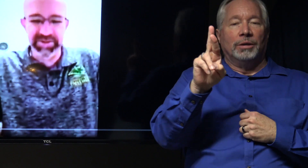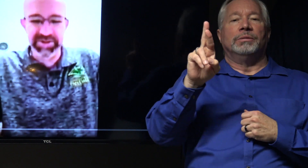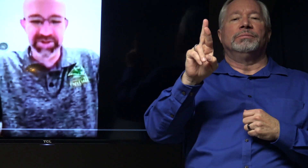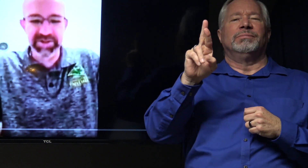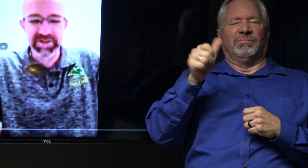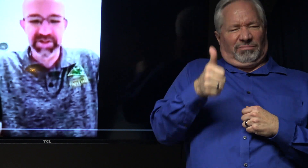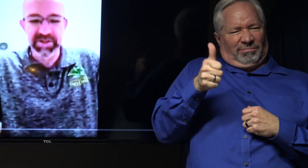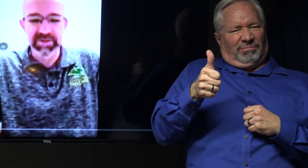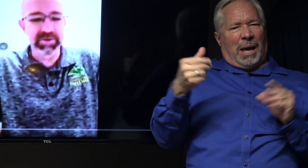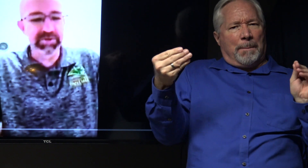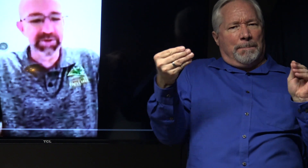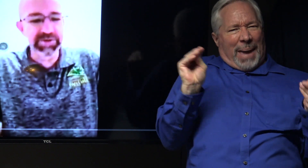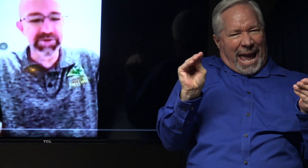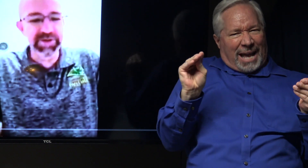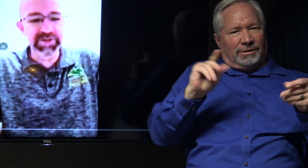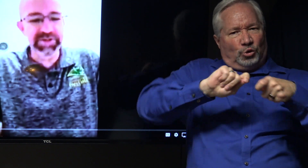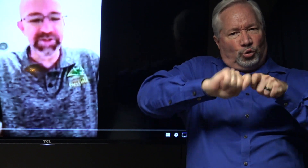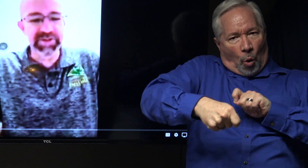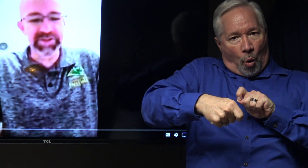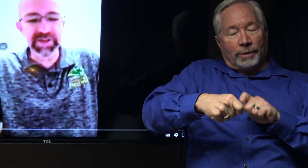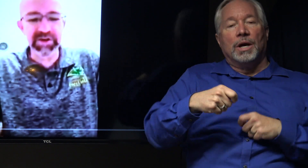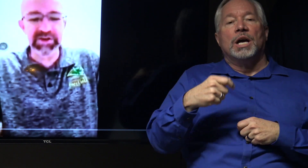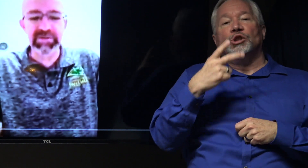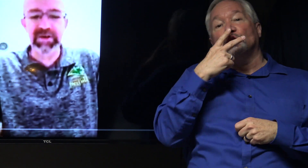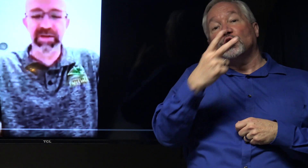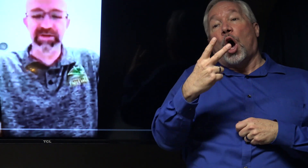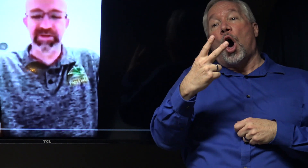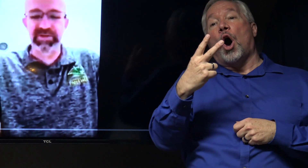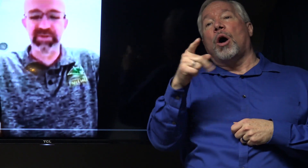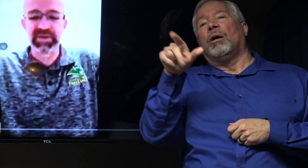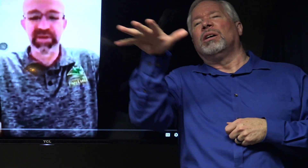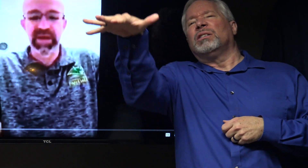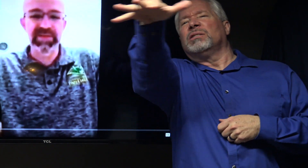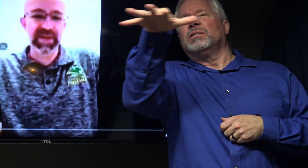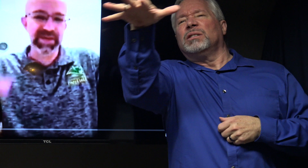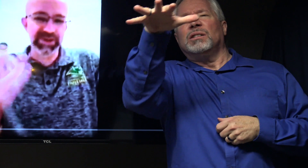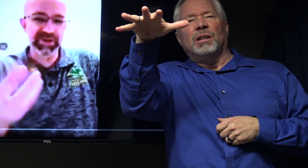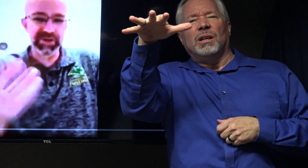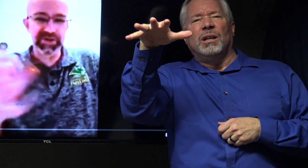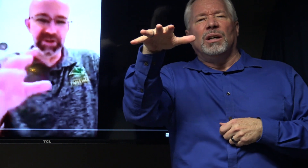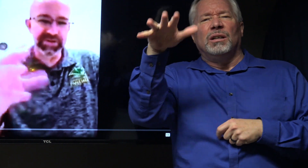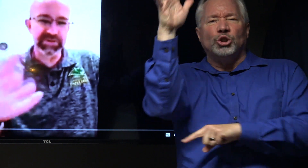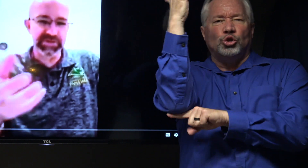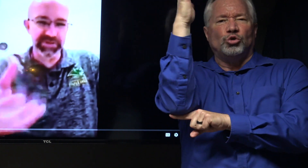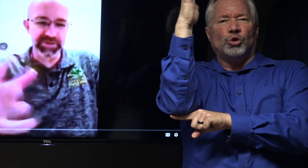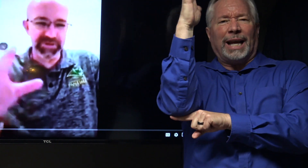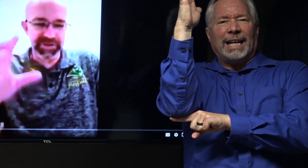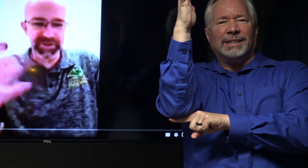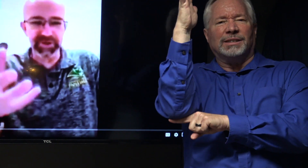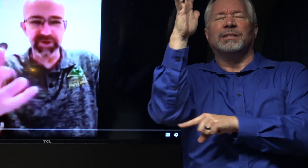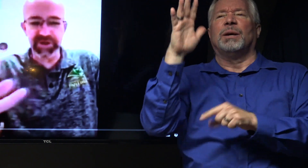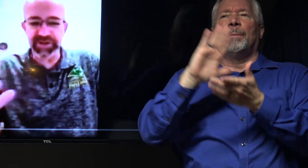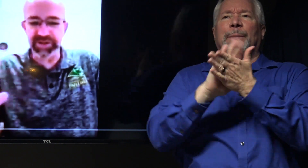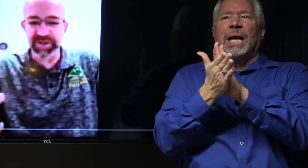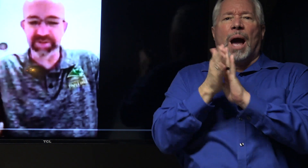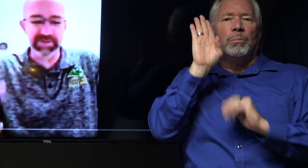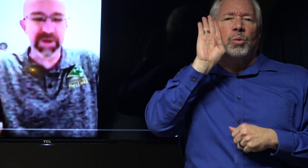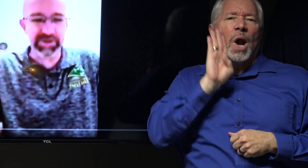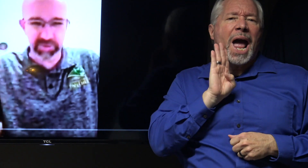leafless, but there were a few trees that still had scarce amount of leaves on them, and they had turned. The leaves that were still on those trees had turned like it was about